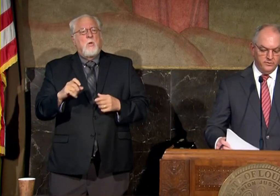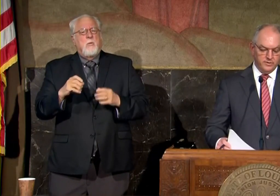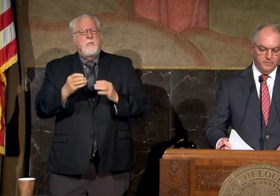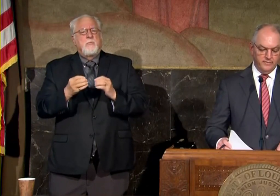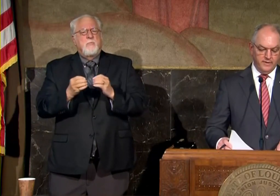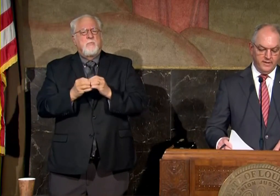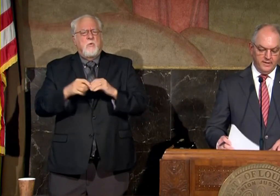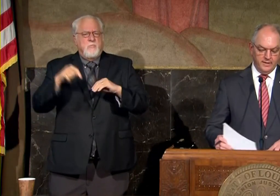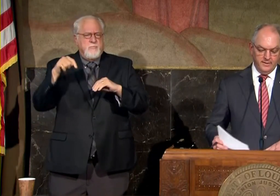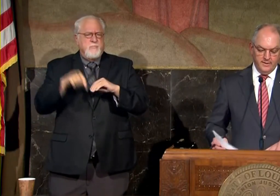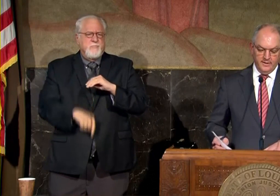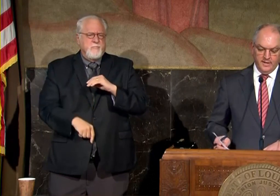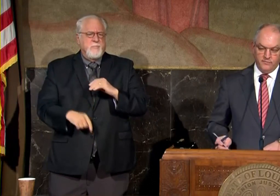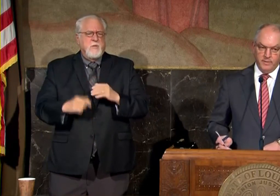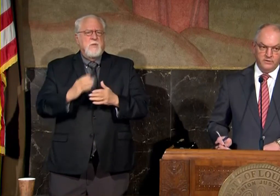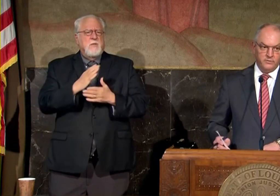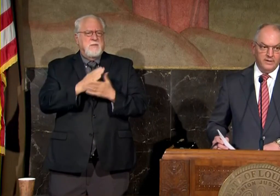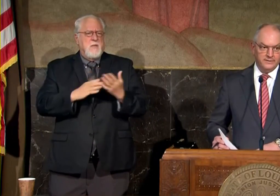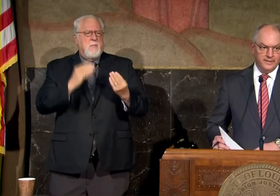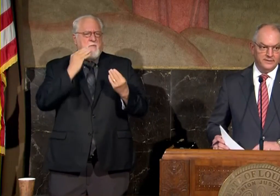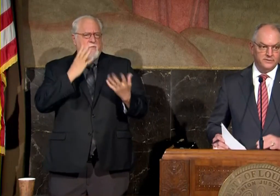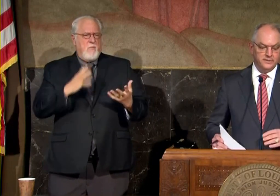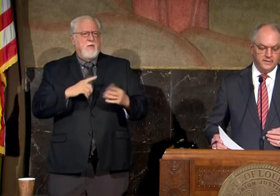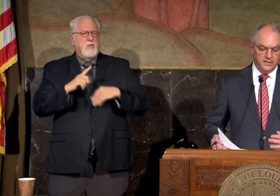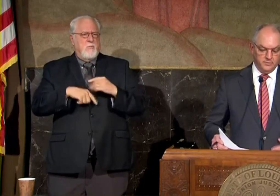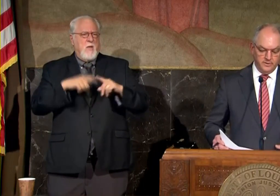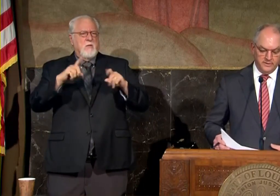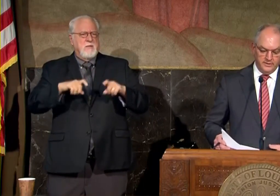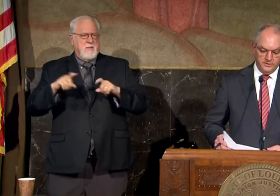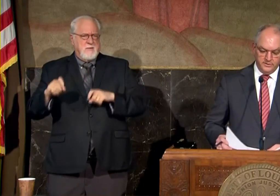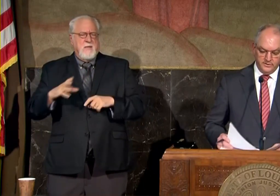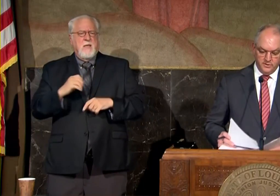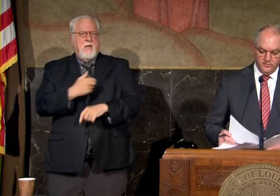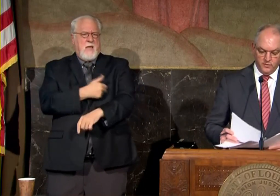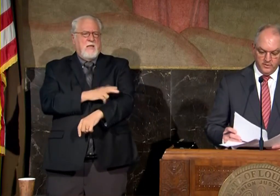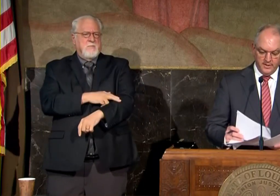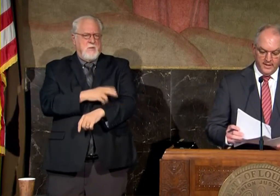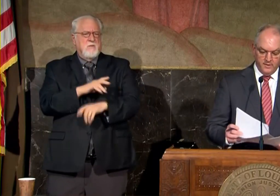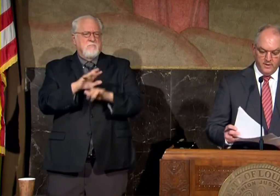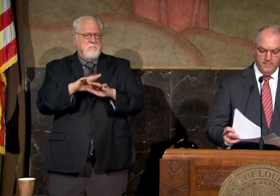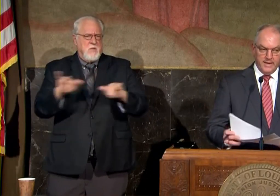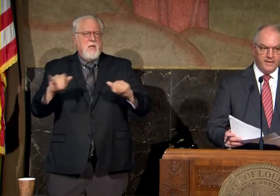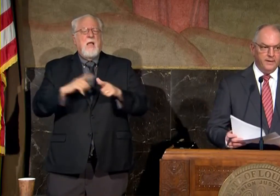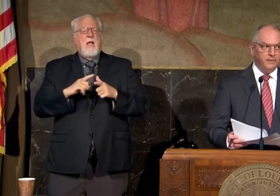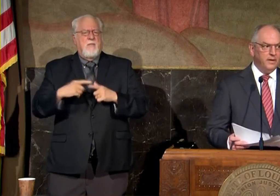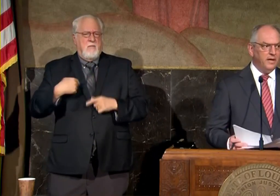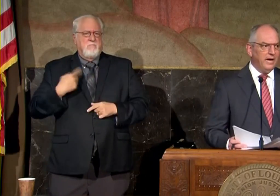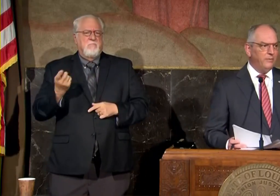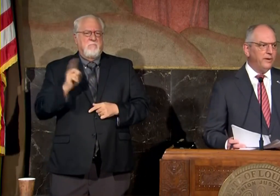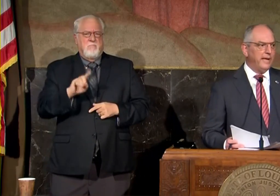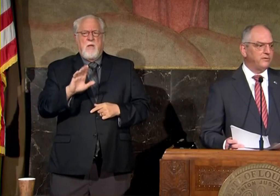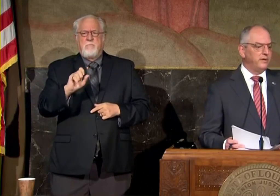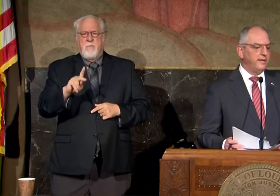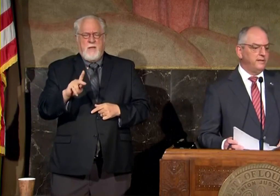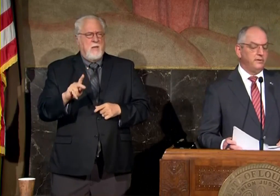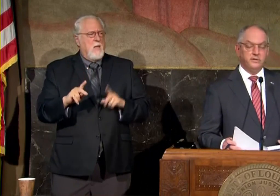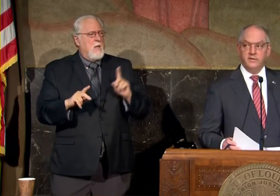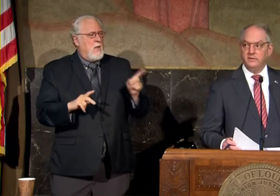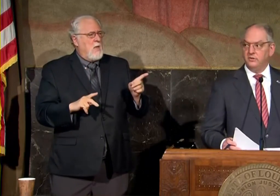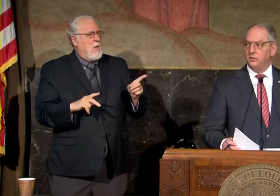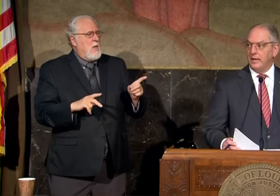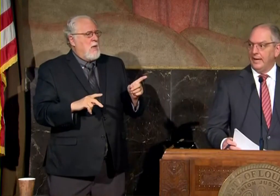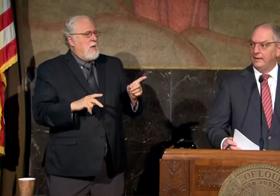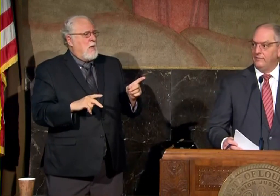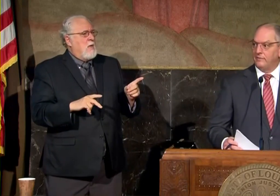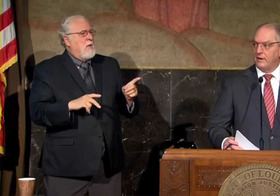into some of the information around tests and hospitalizations and so forth and then I'll come back up I would ask you that to the